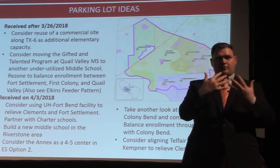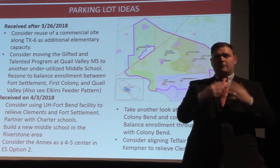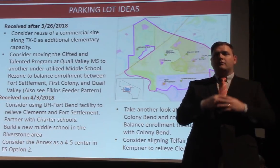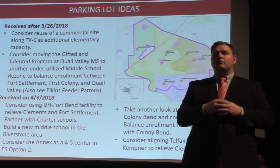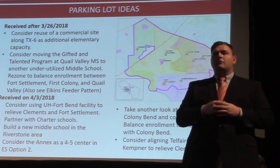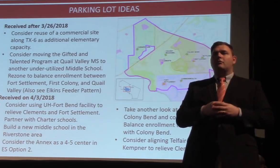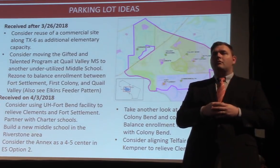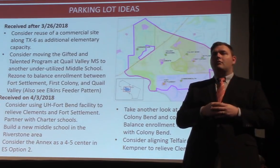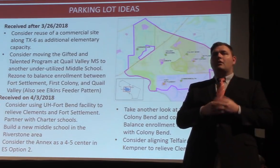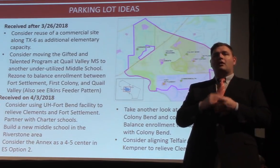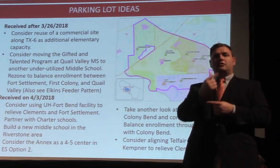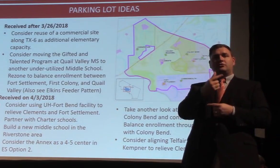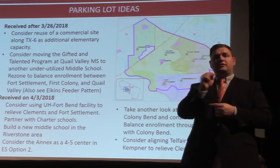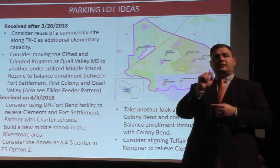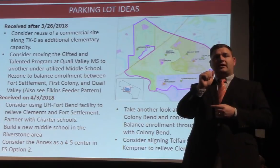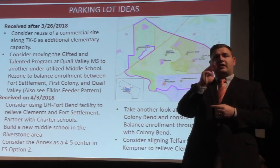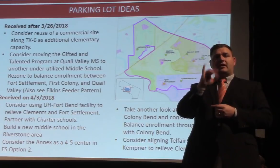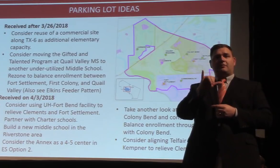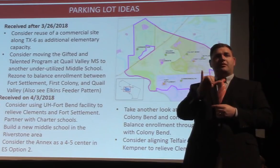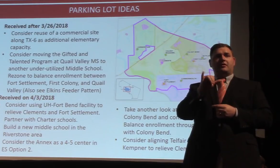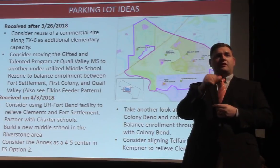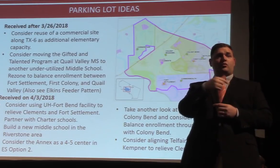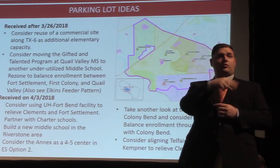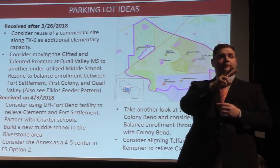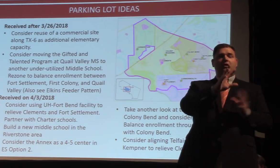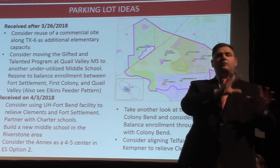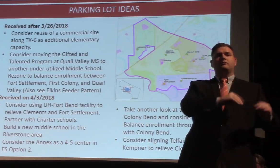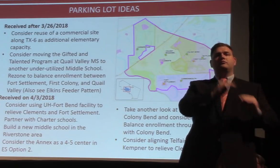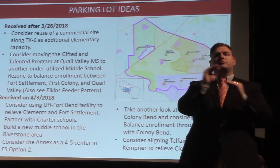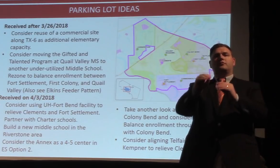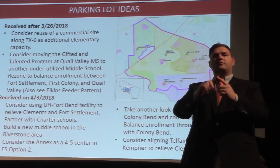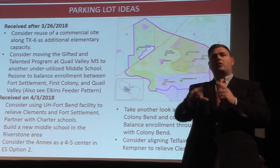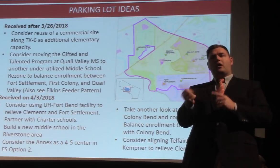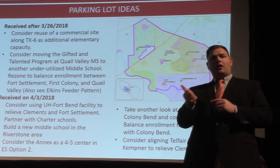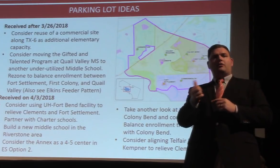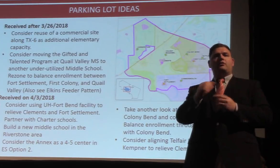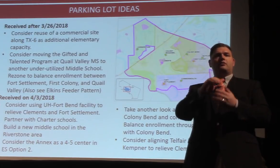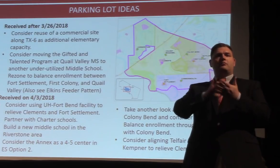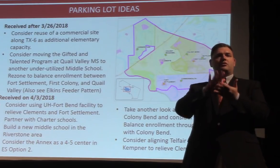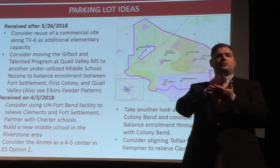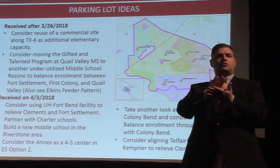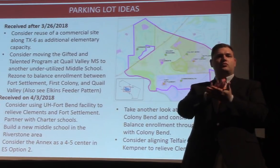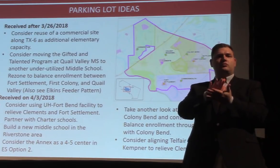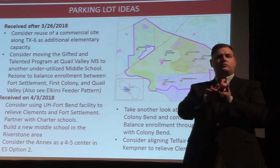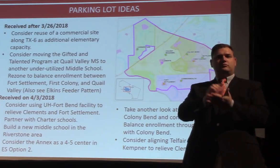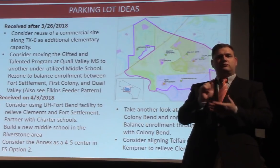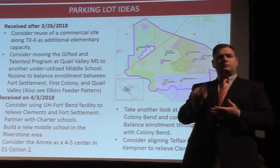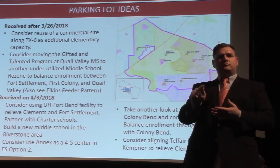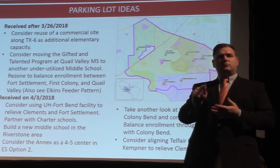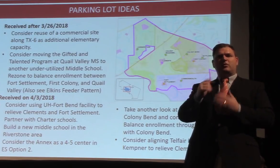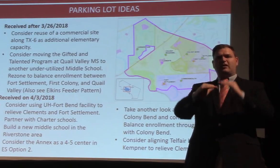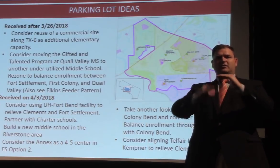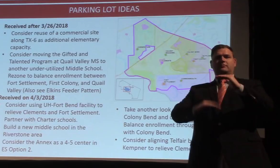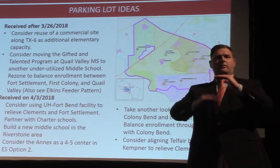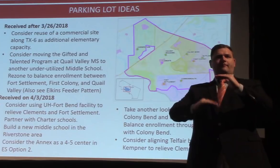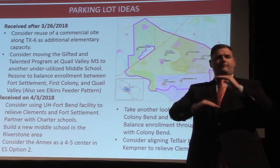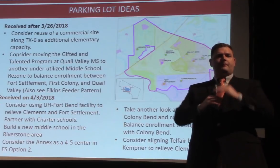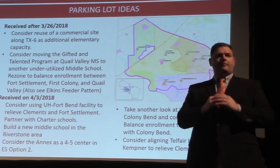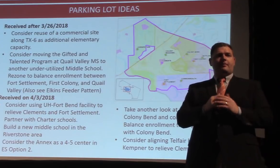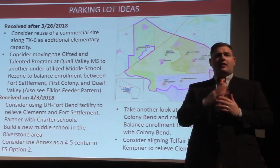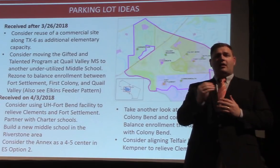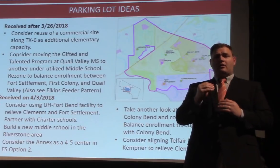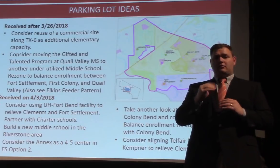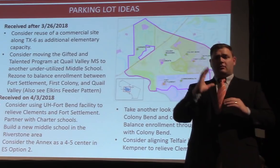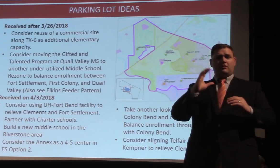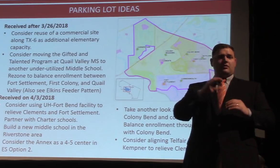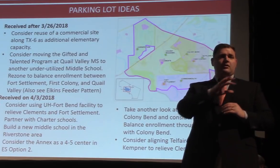Consider moving the GT Academy at Quail Valley to another underutilized middle school, and then rezone a balanced enrollment between Fort Settlement, First Colony,